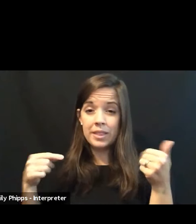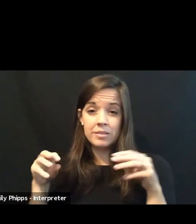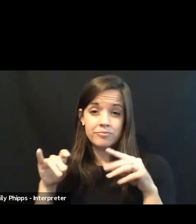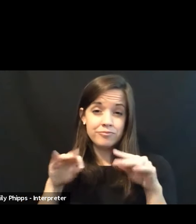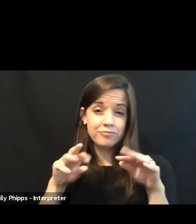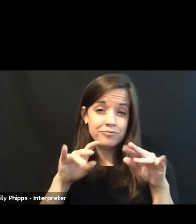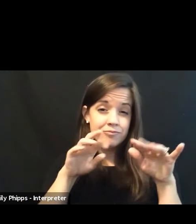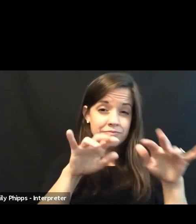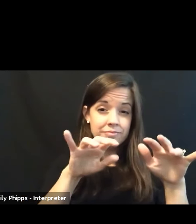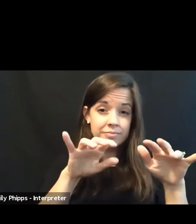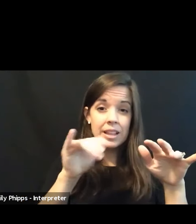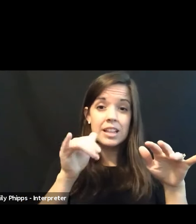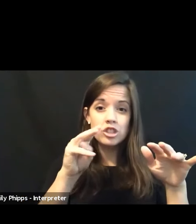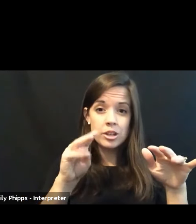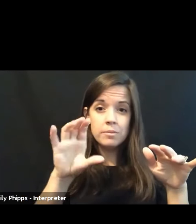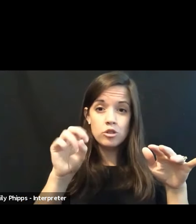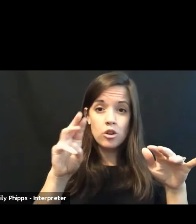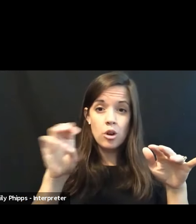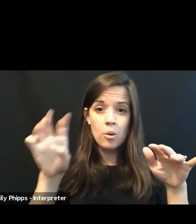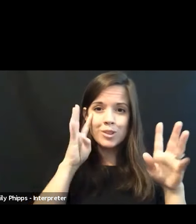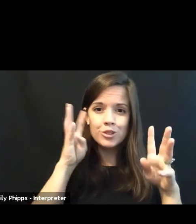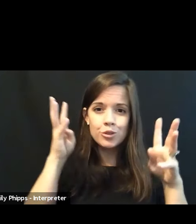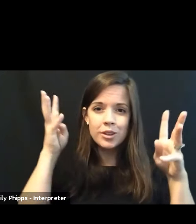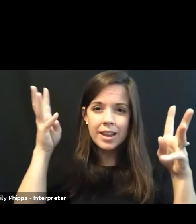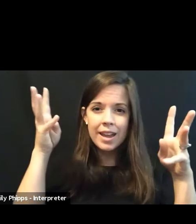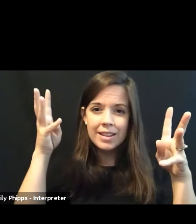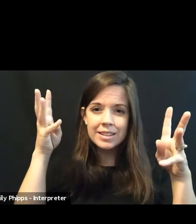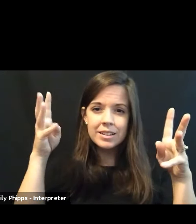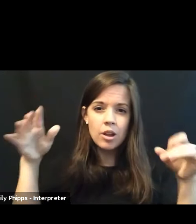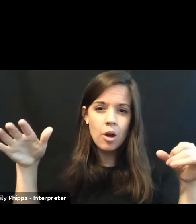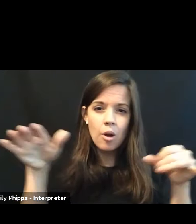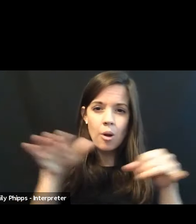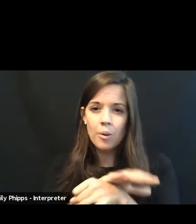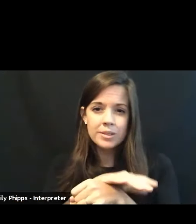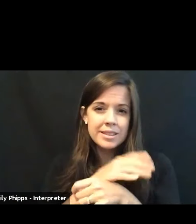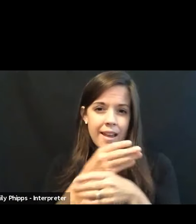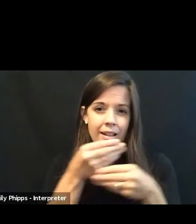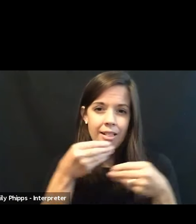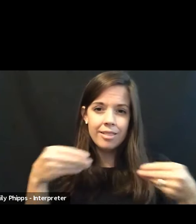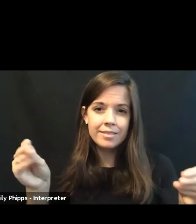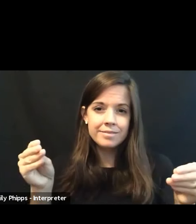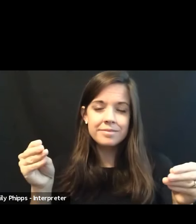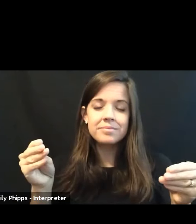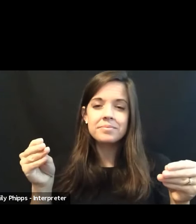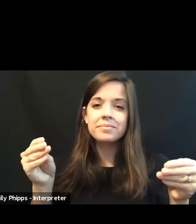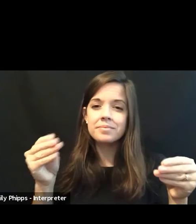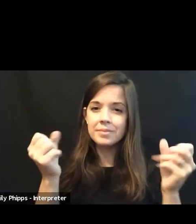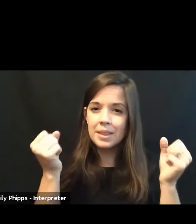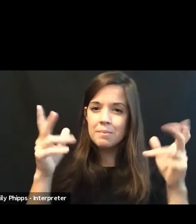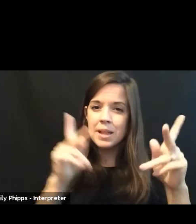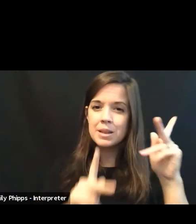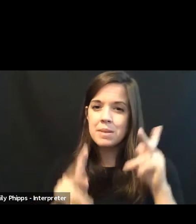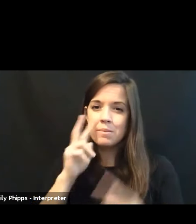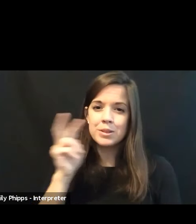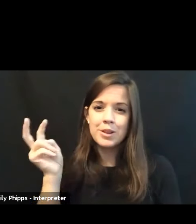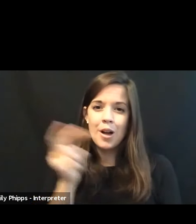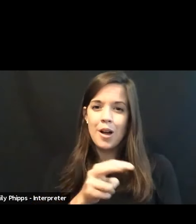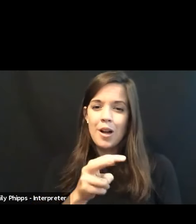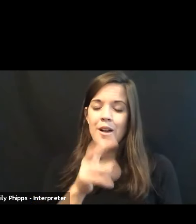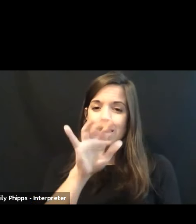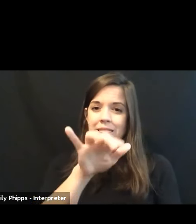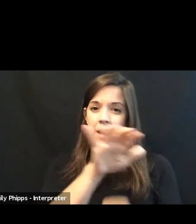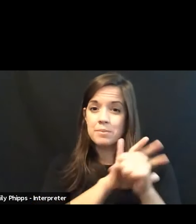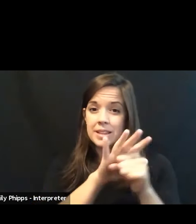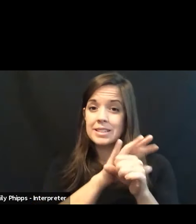and segregation was created wholesale, such that a place that many saw as as as